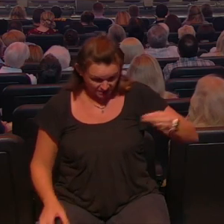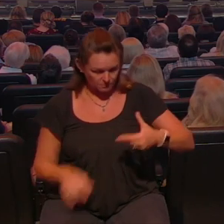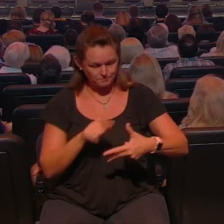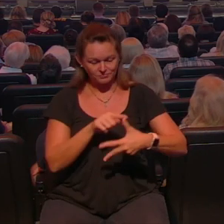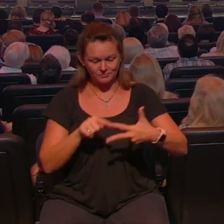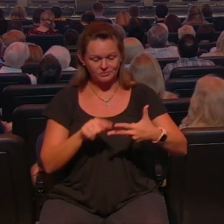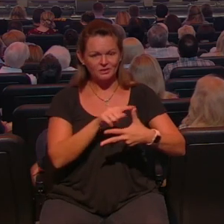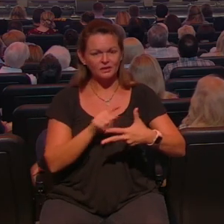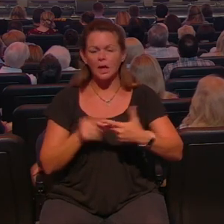borrowed from James